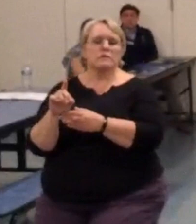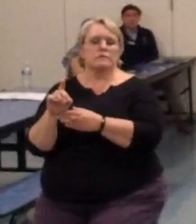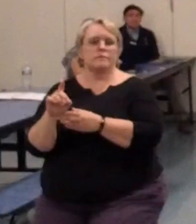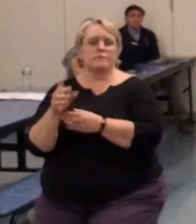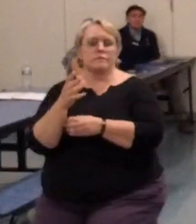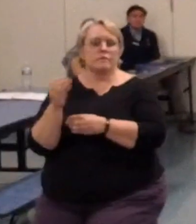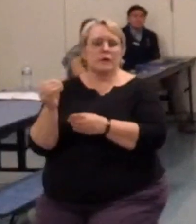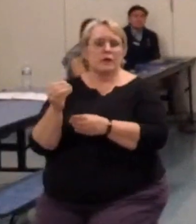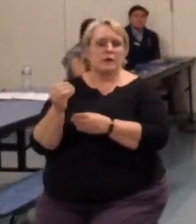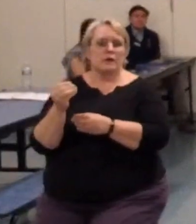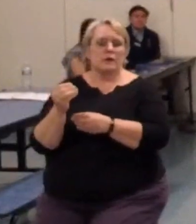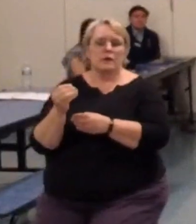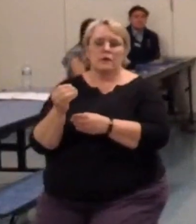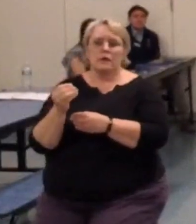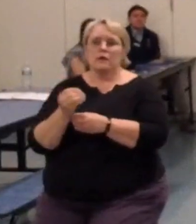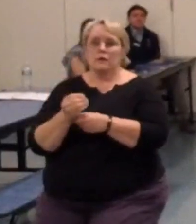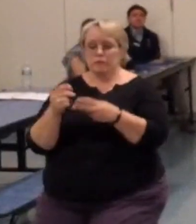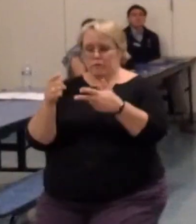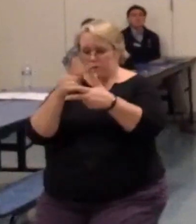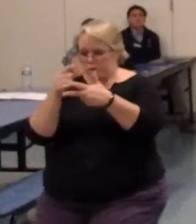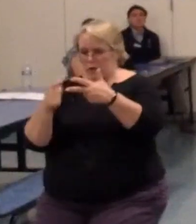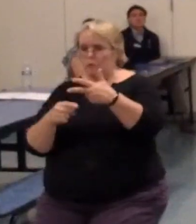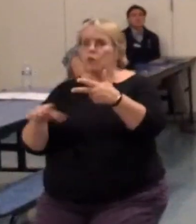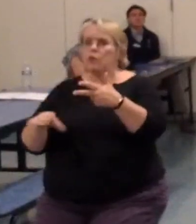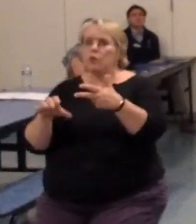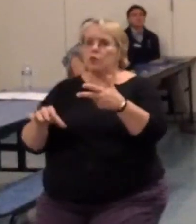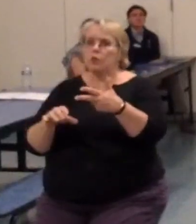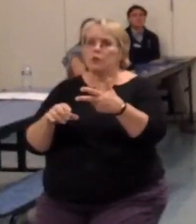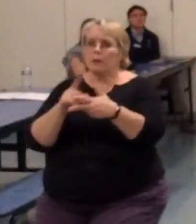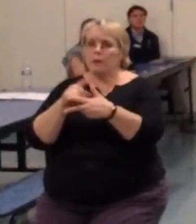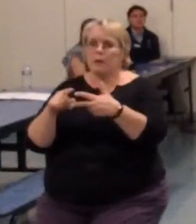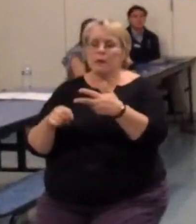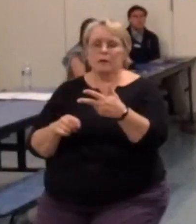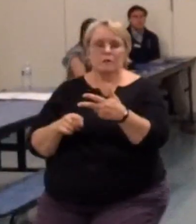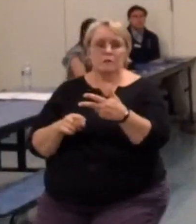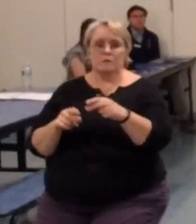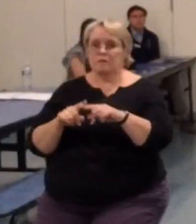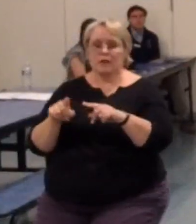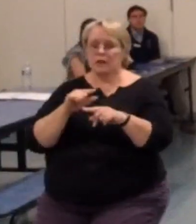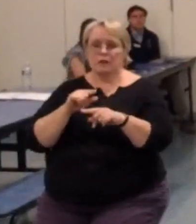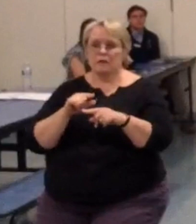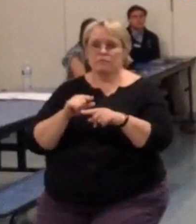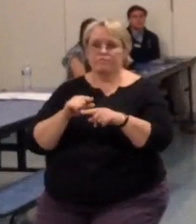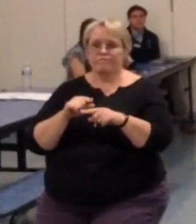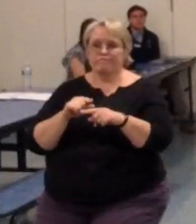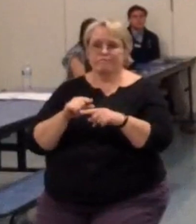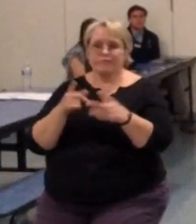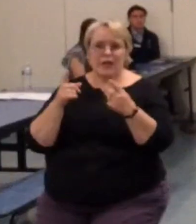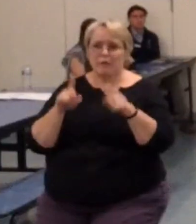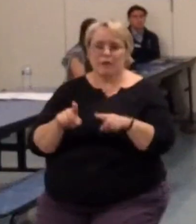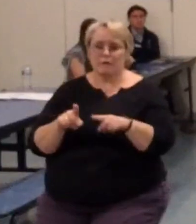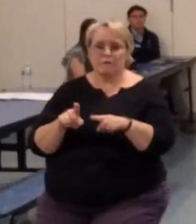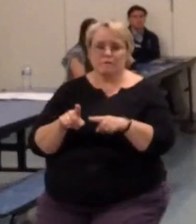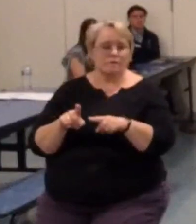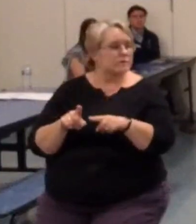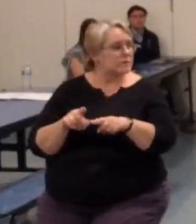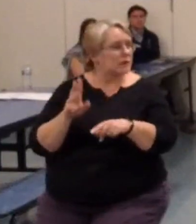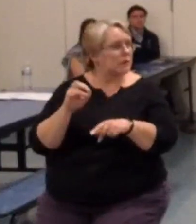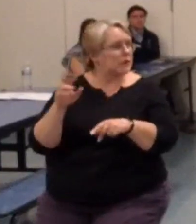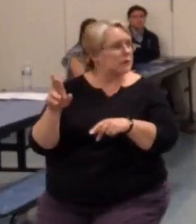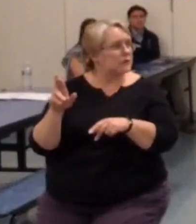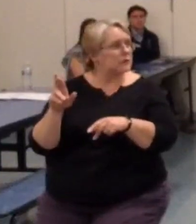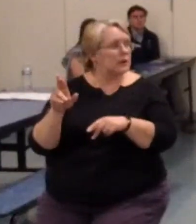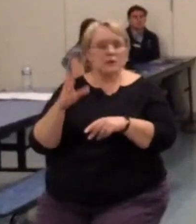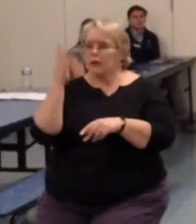And this is what three options we could do. But it didn't arise like that. Munster has a beautiful